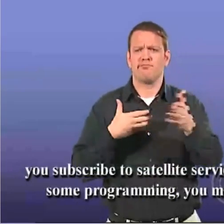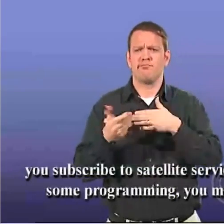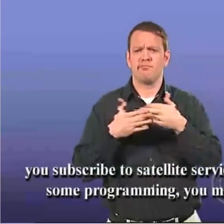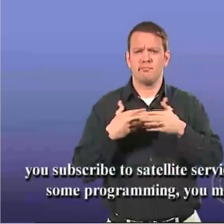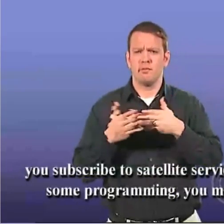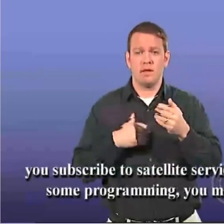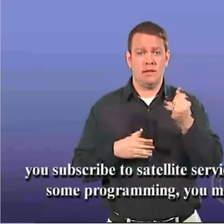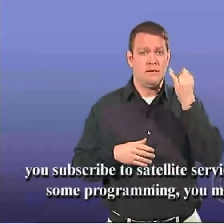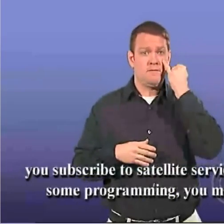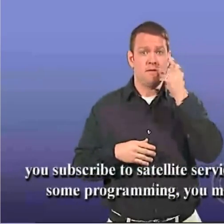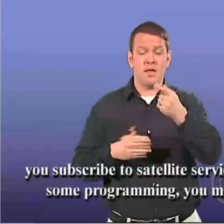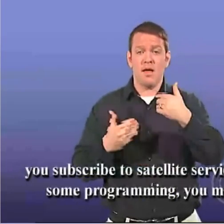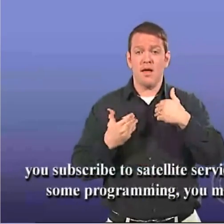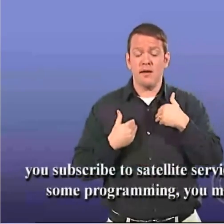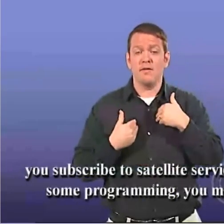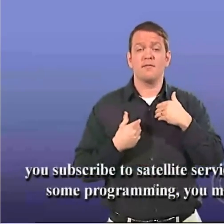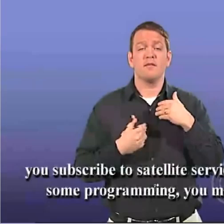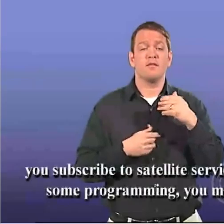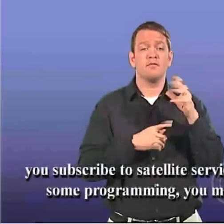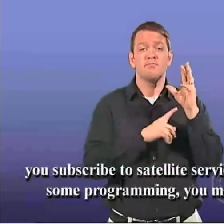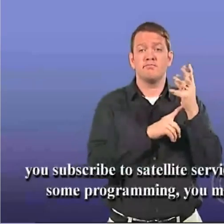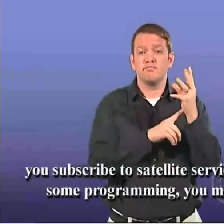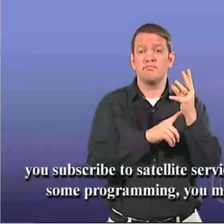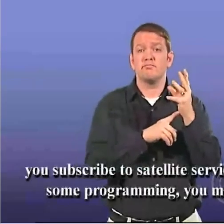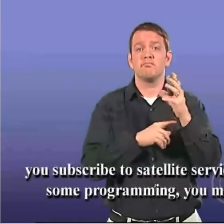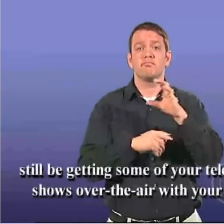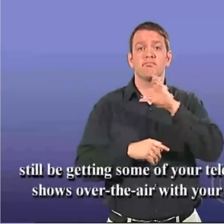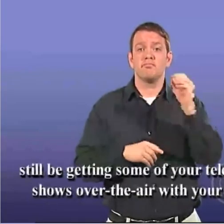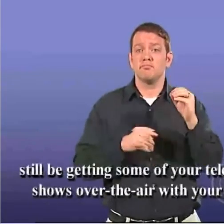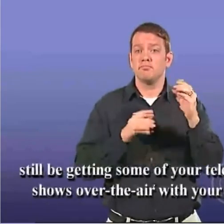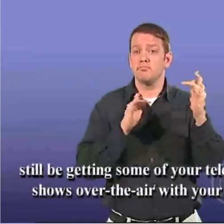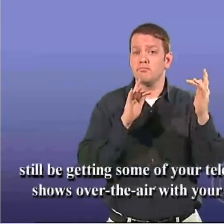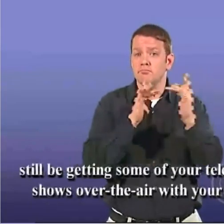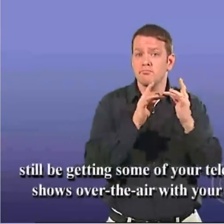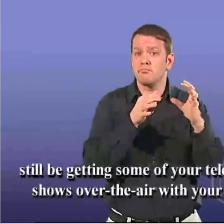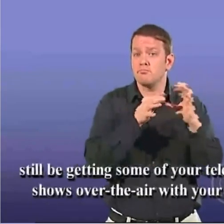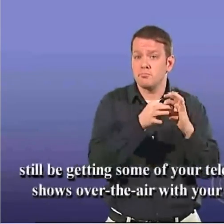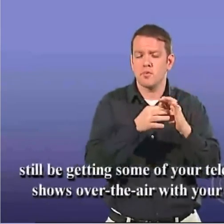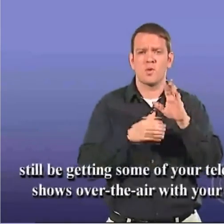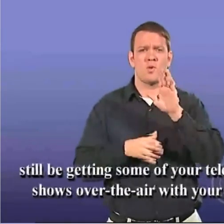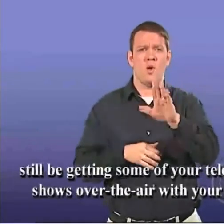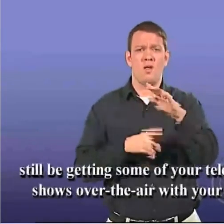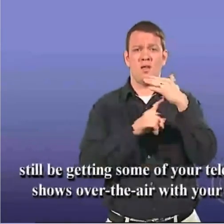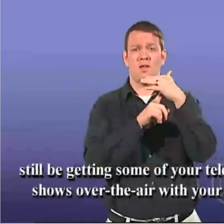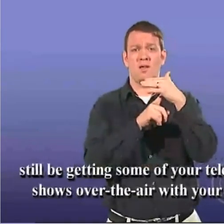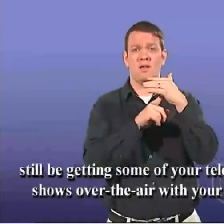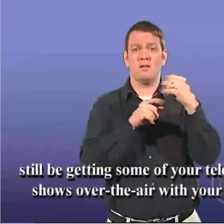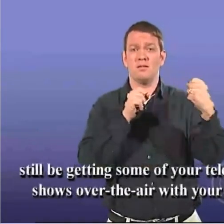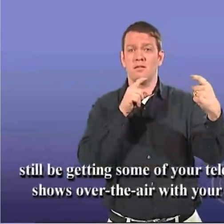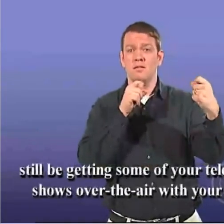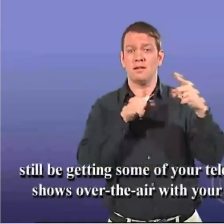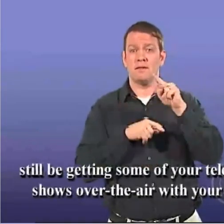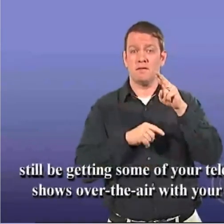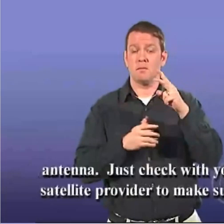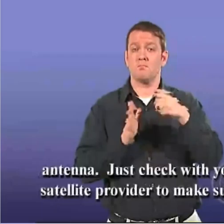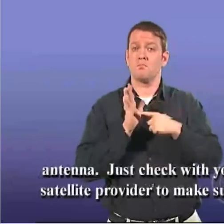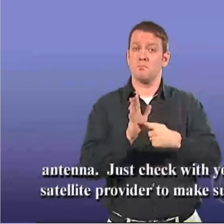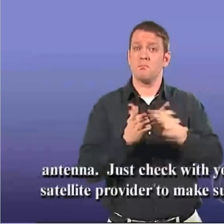satellite service for some programming, you may still be getting some of your television shows over the air with your own antenna.